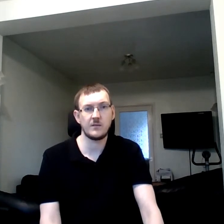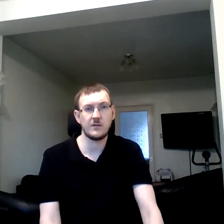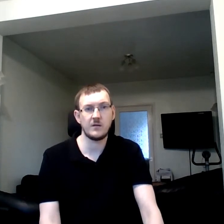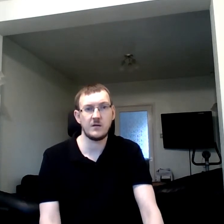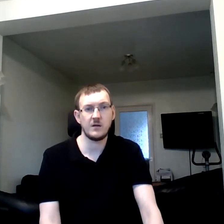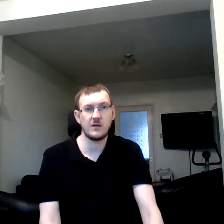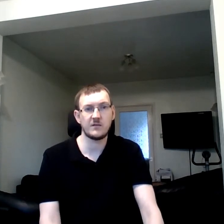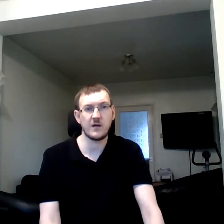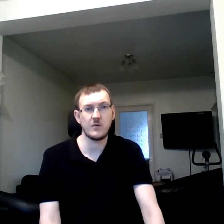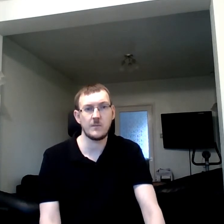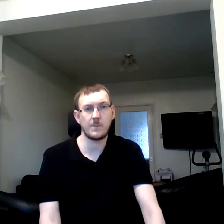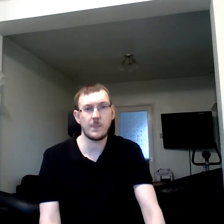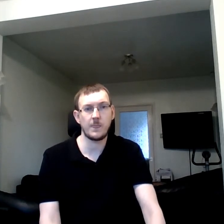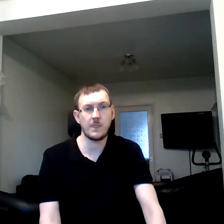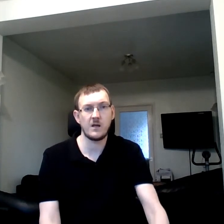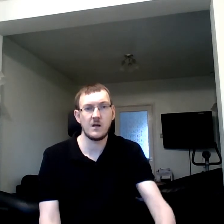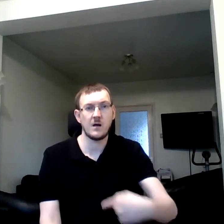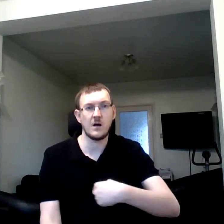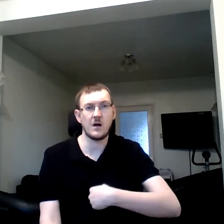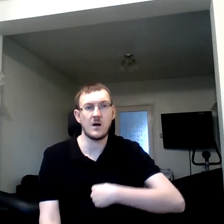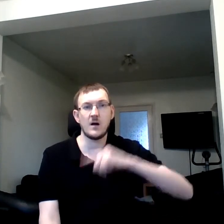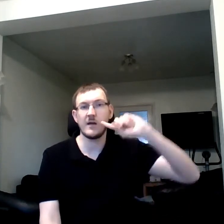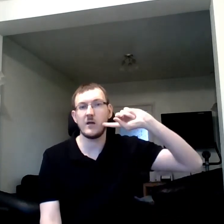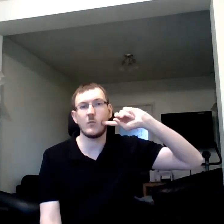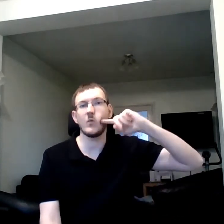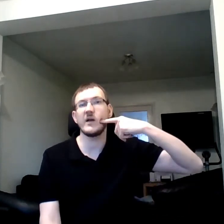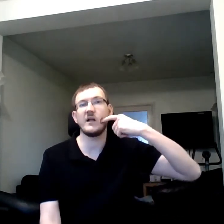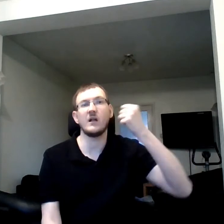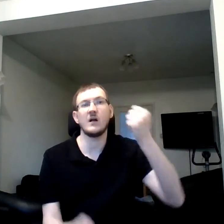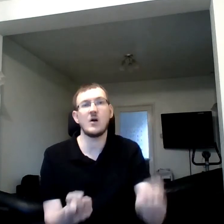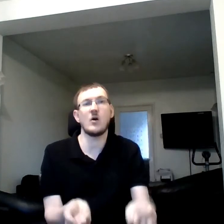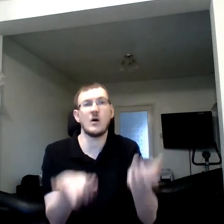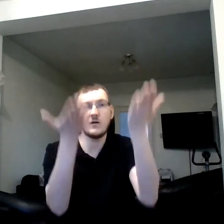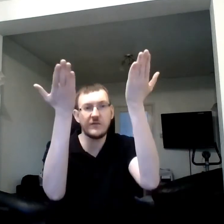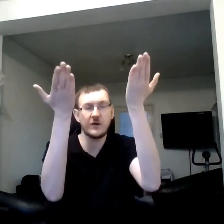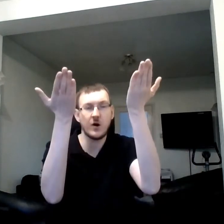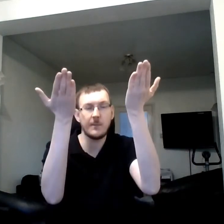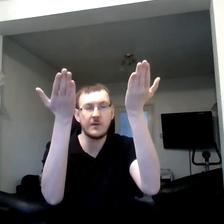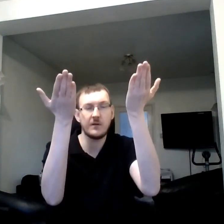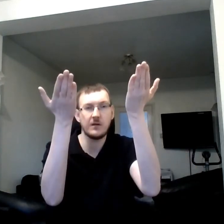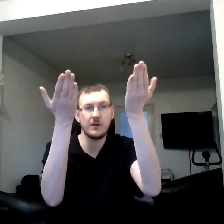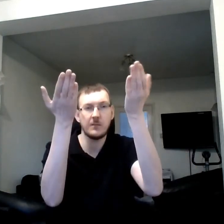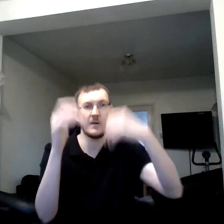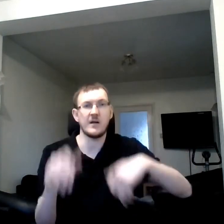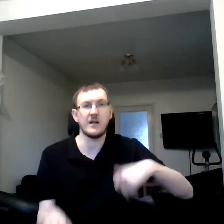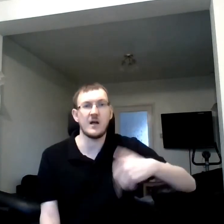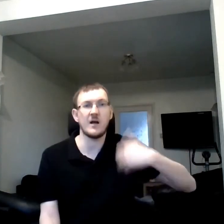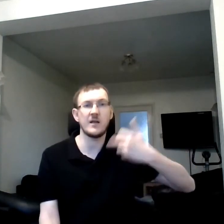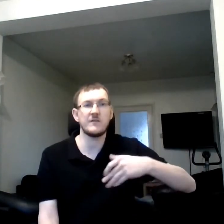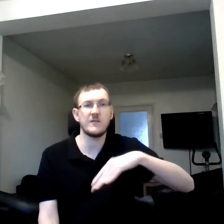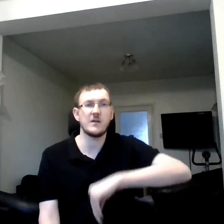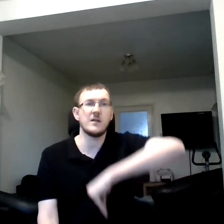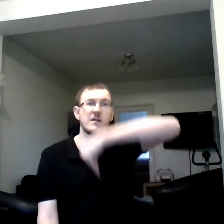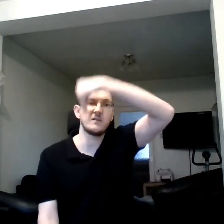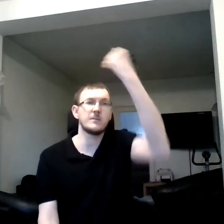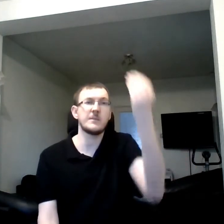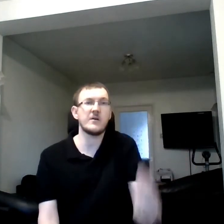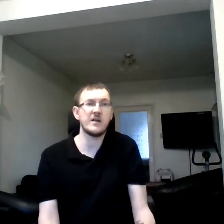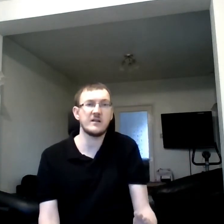So I will offer up my life in spirit